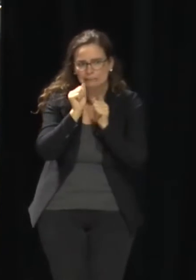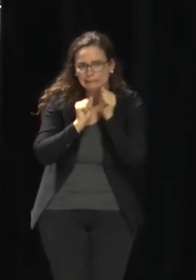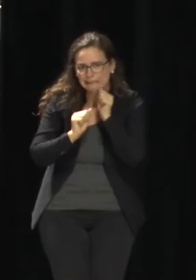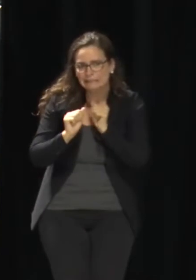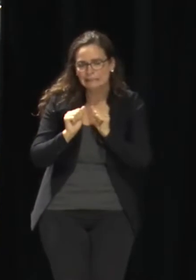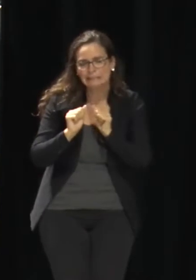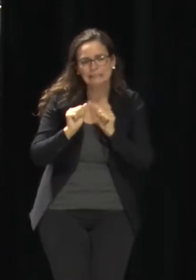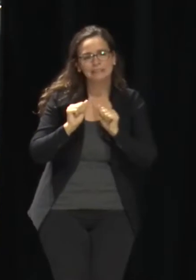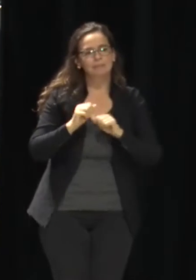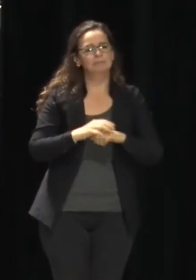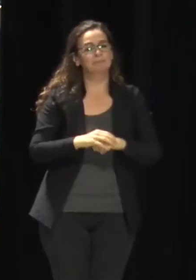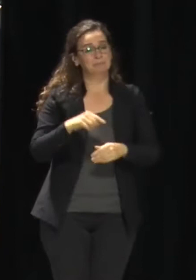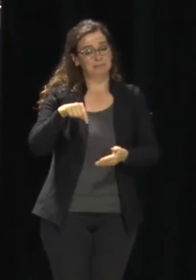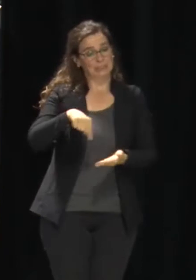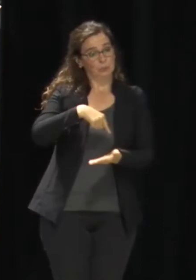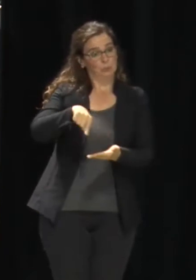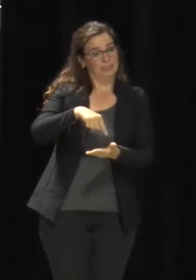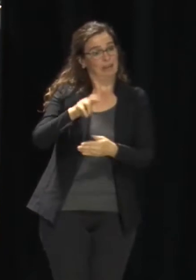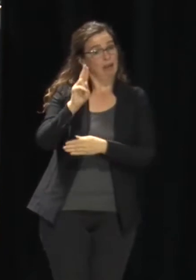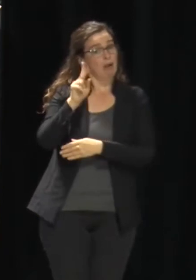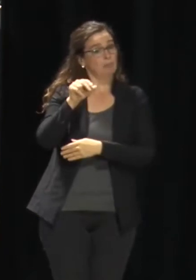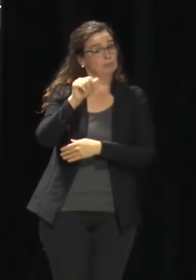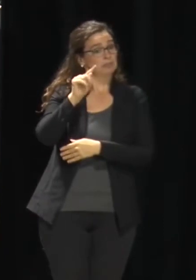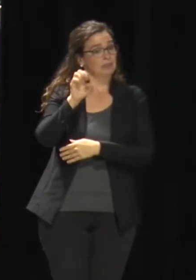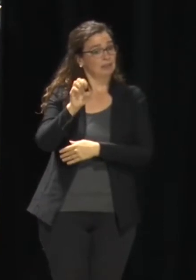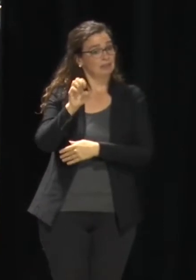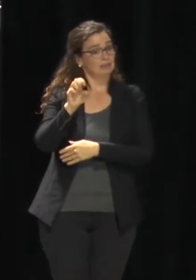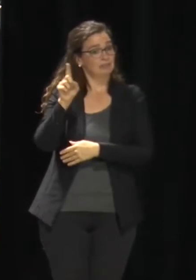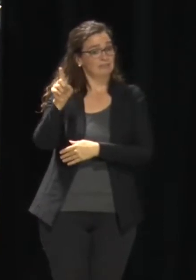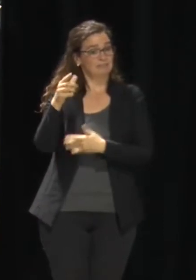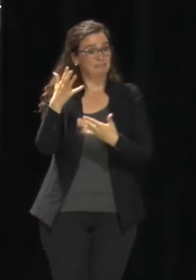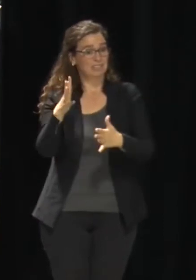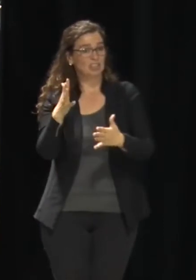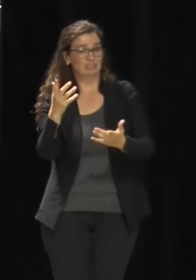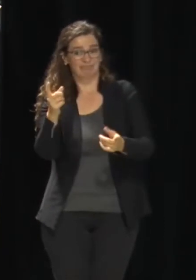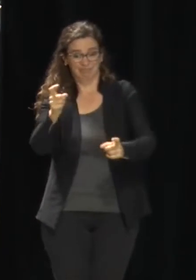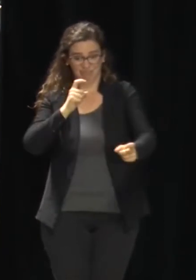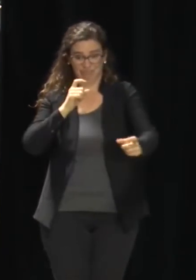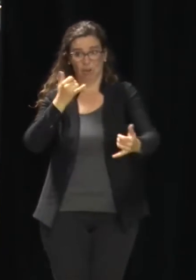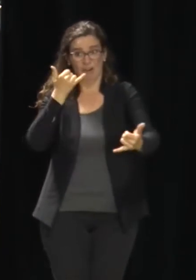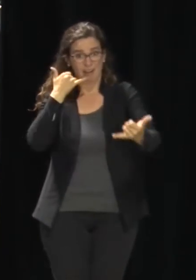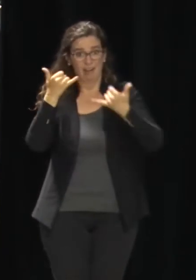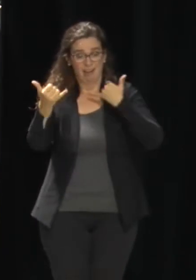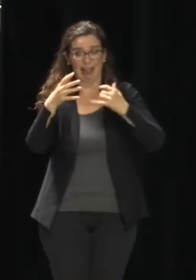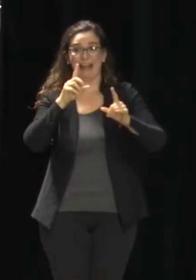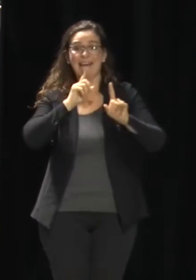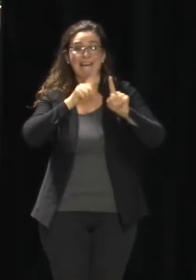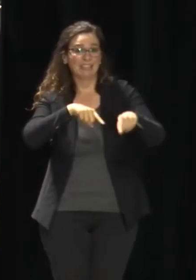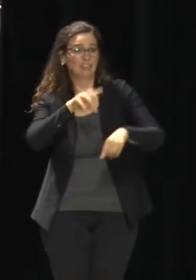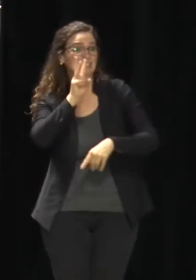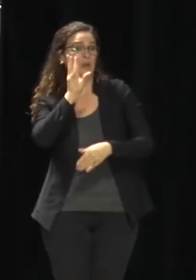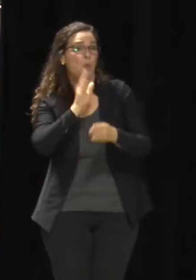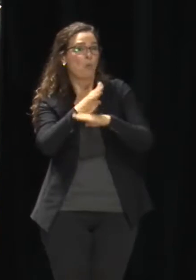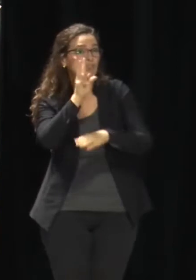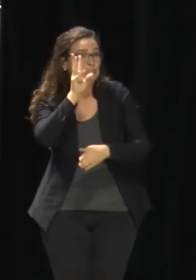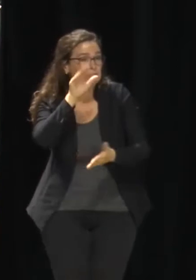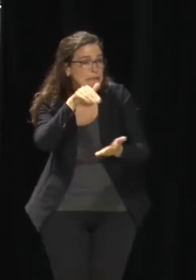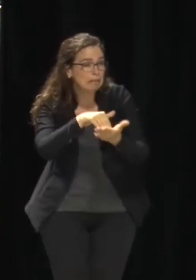to adding the MBT Bank Stadium site, their average weekly call volume was 1,200. So